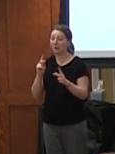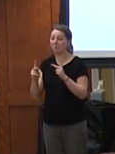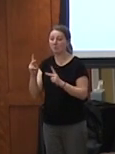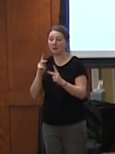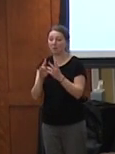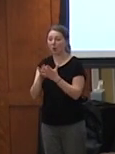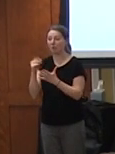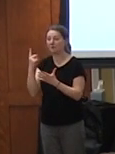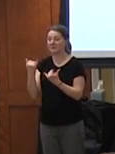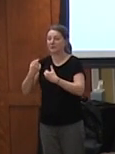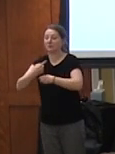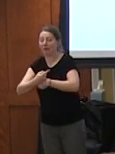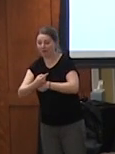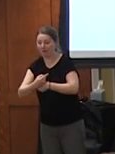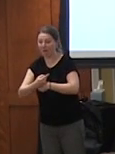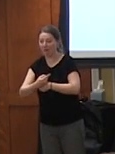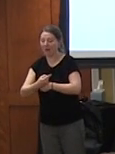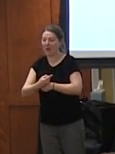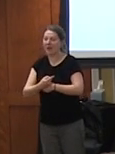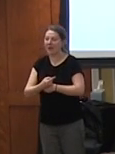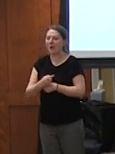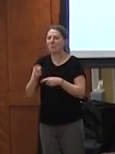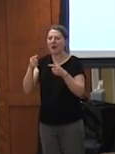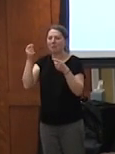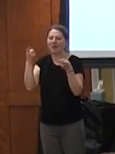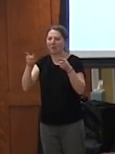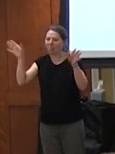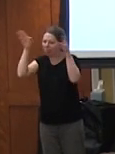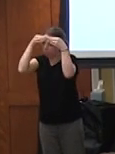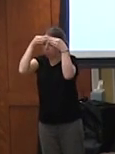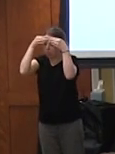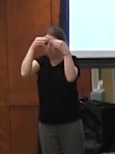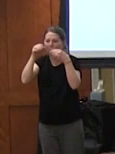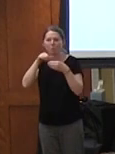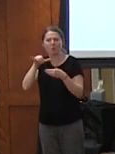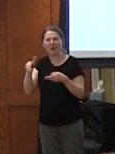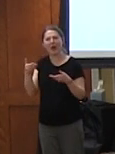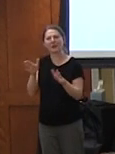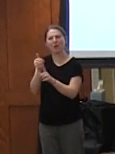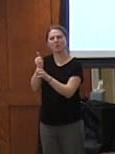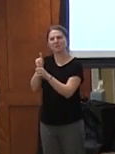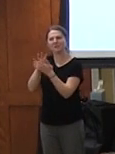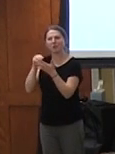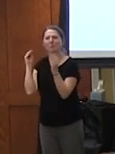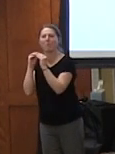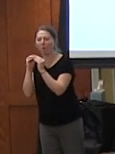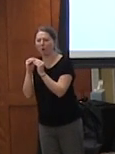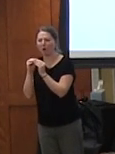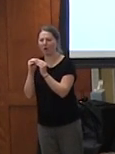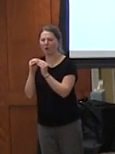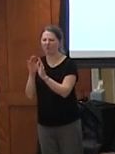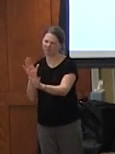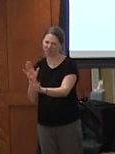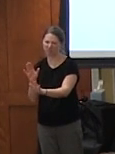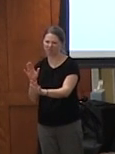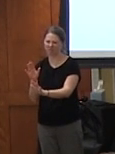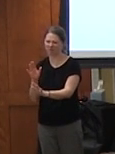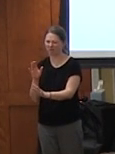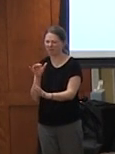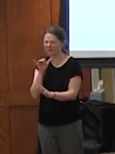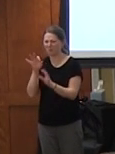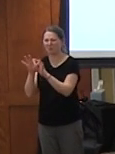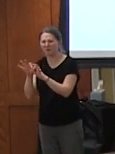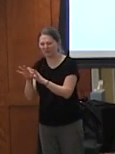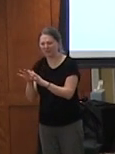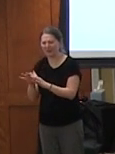and they're not open to these new things it's very difficult to realize that that's why i think that the worst thing that can happen to a person is to live